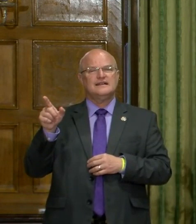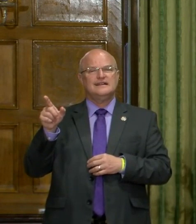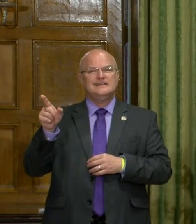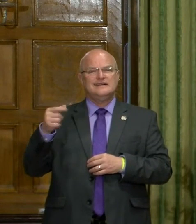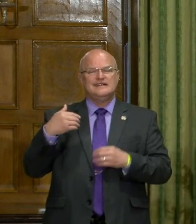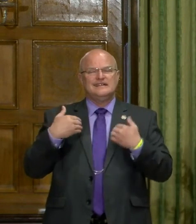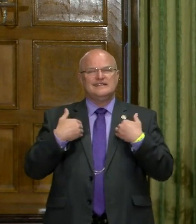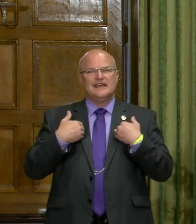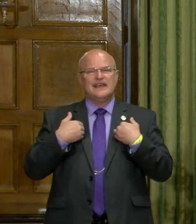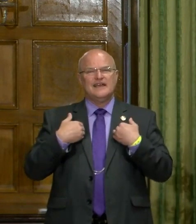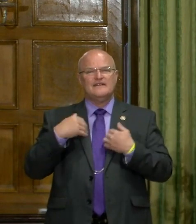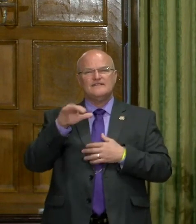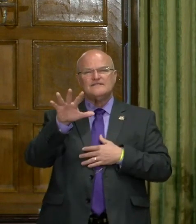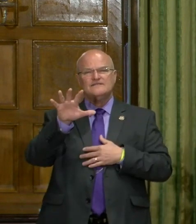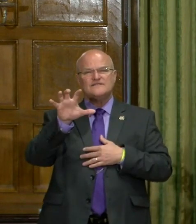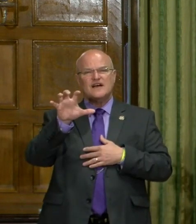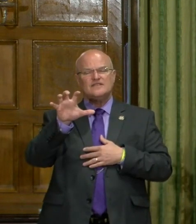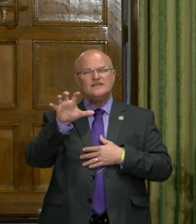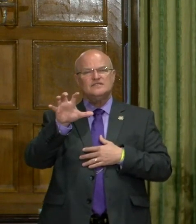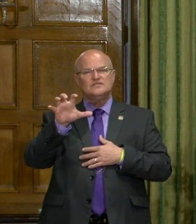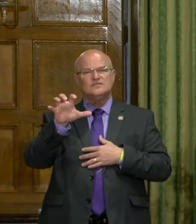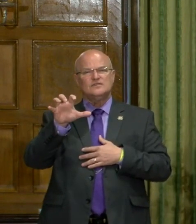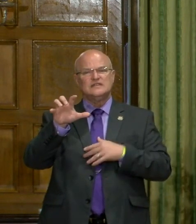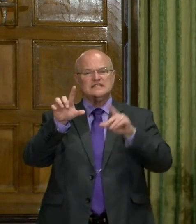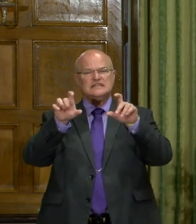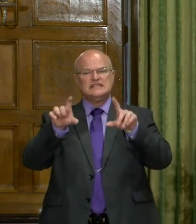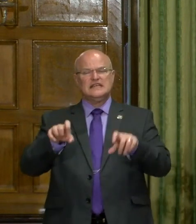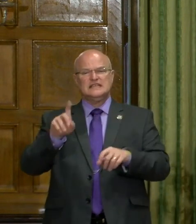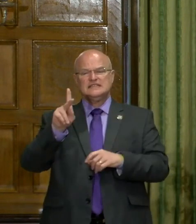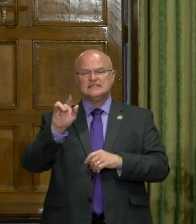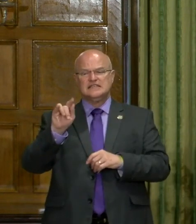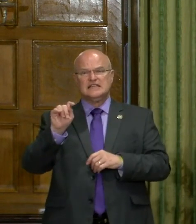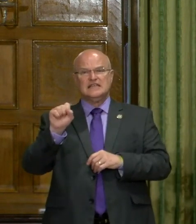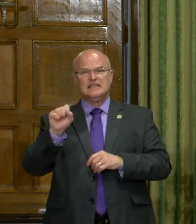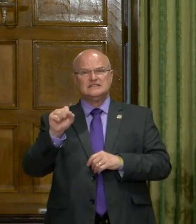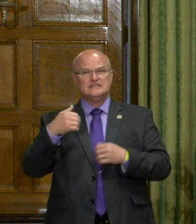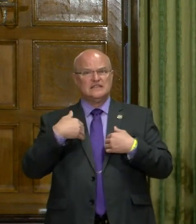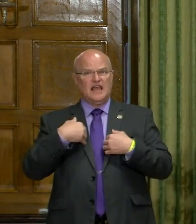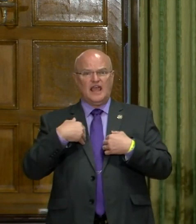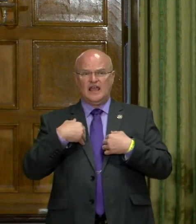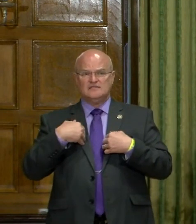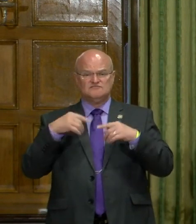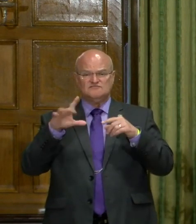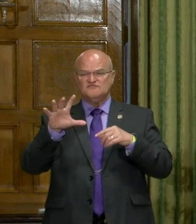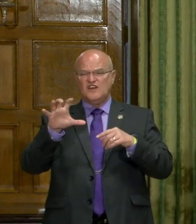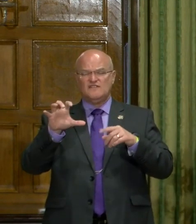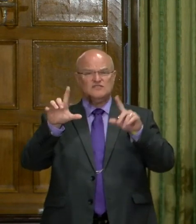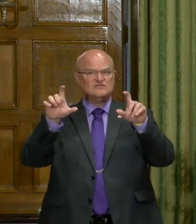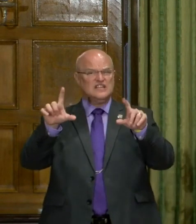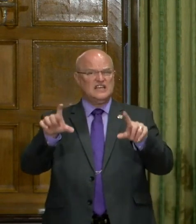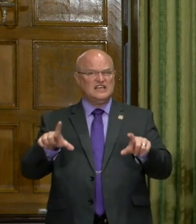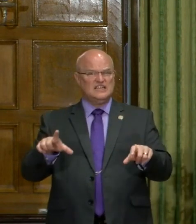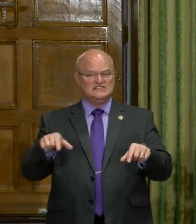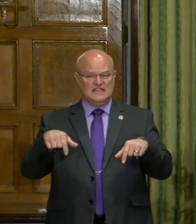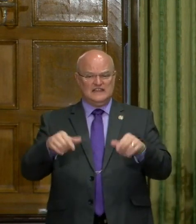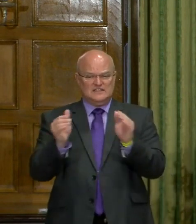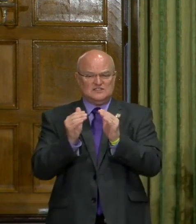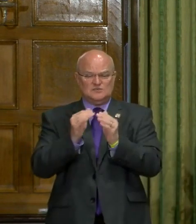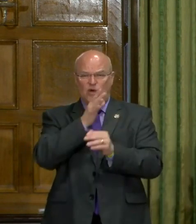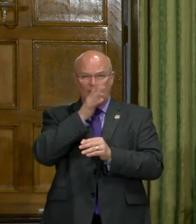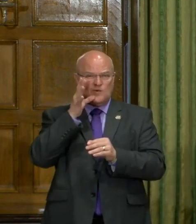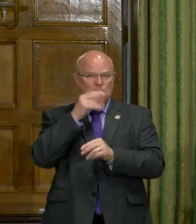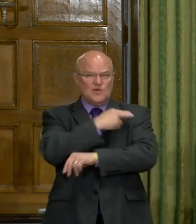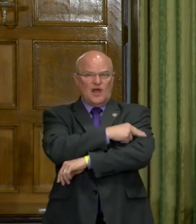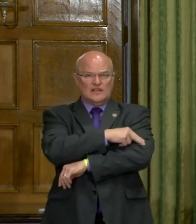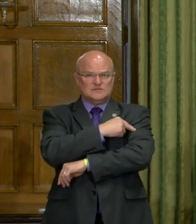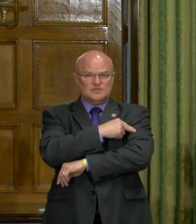you know, they have, uh, 500, uh, test kits. So they have the capacity for 500 tests in this small rural